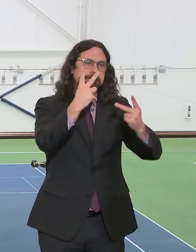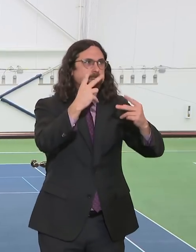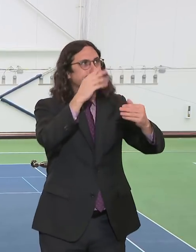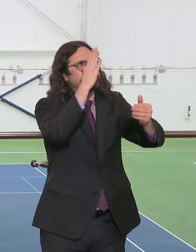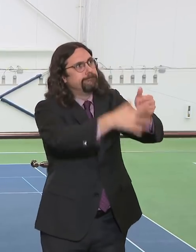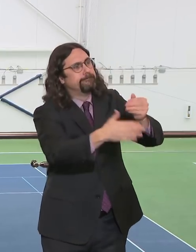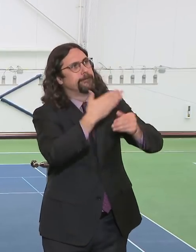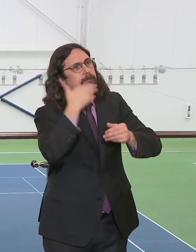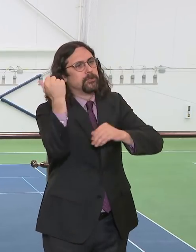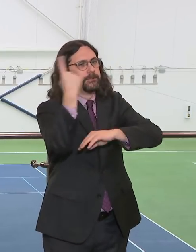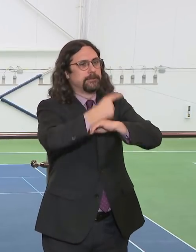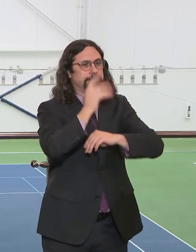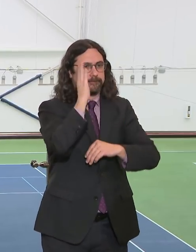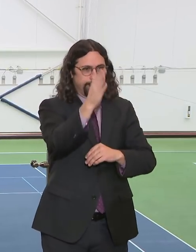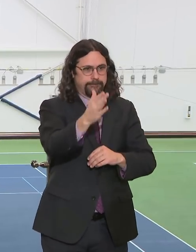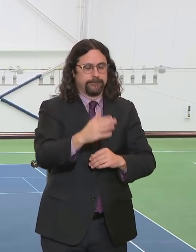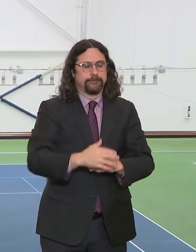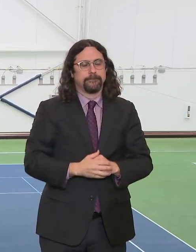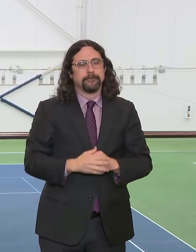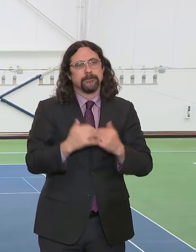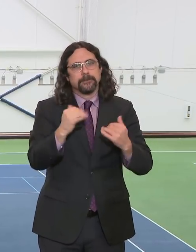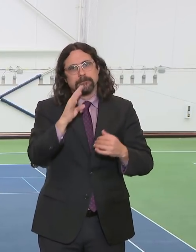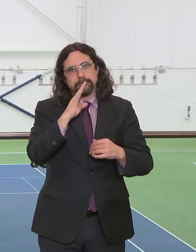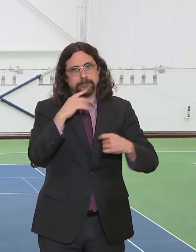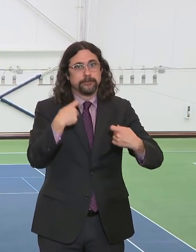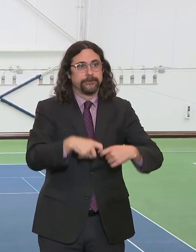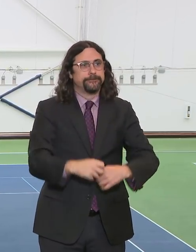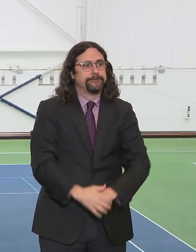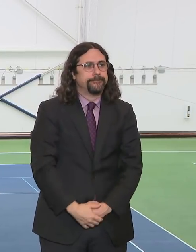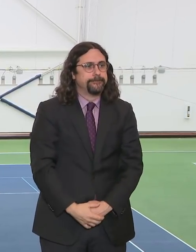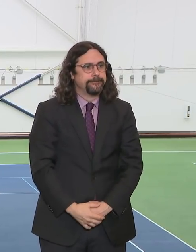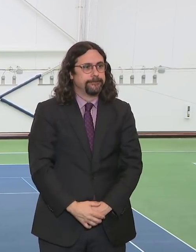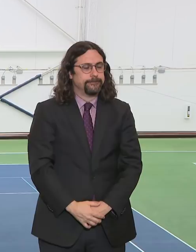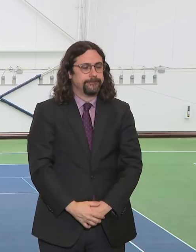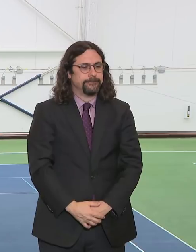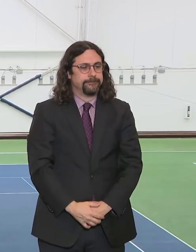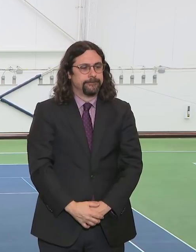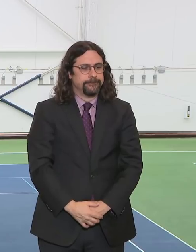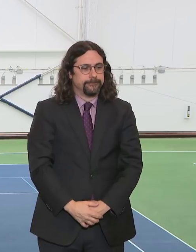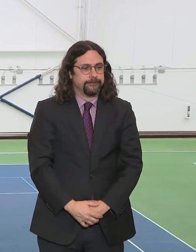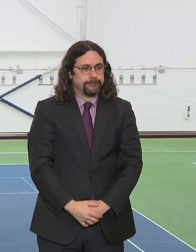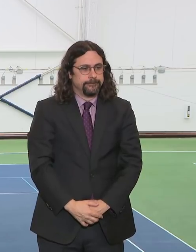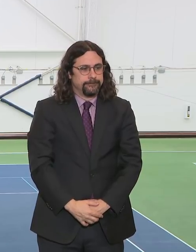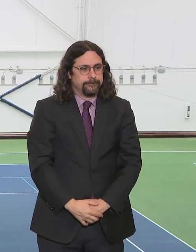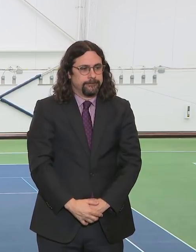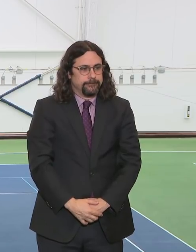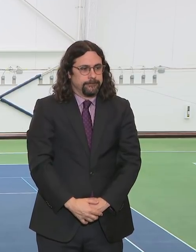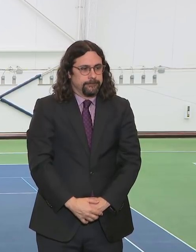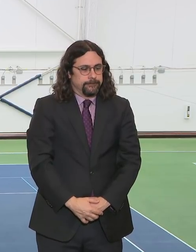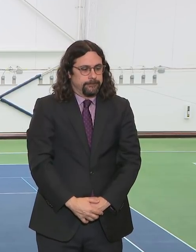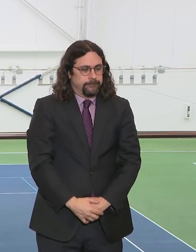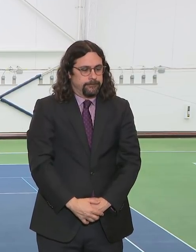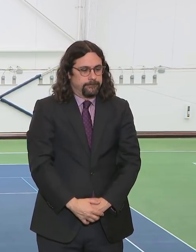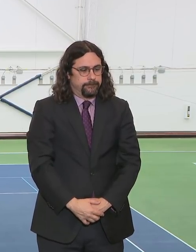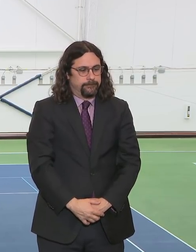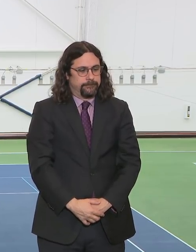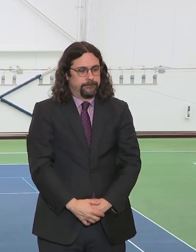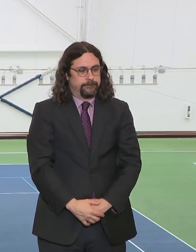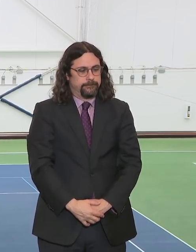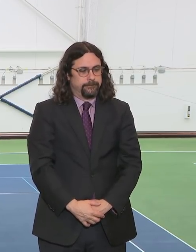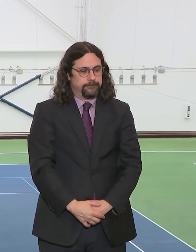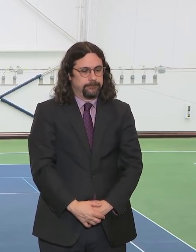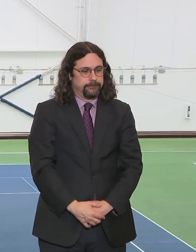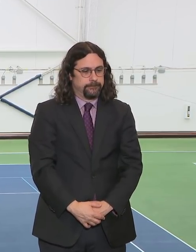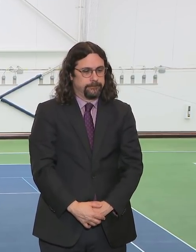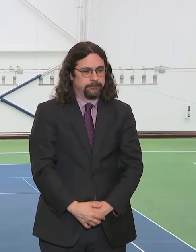I know that our city is very different now. But the New Yorkers don't